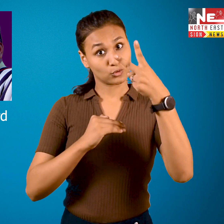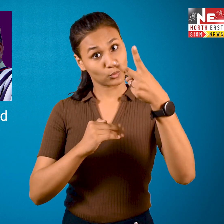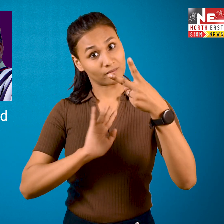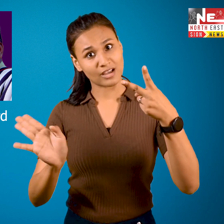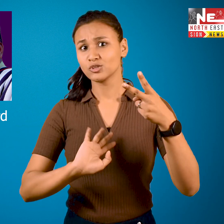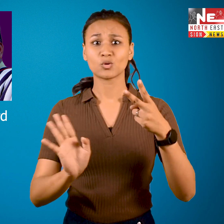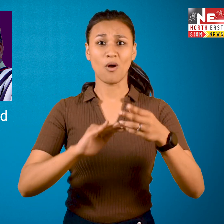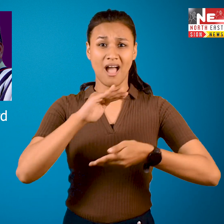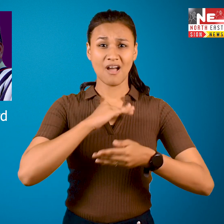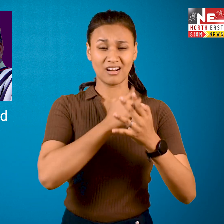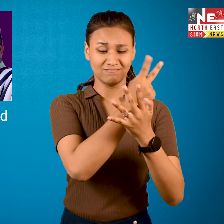Saheb Falca Award.